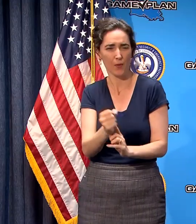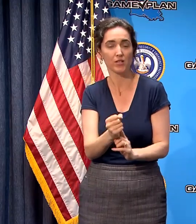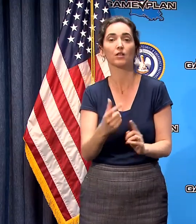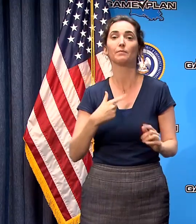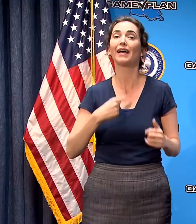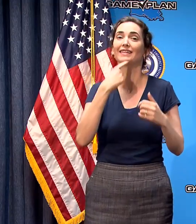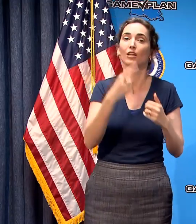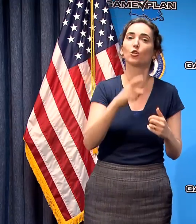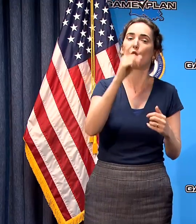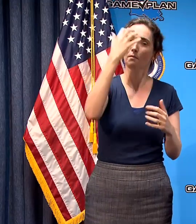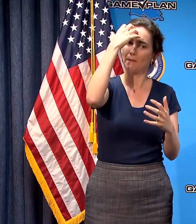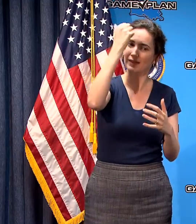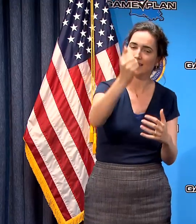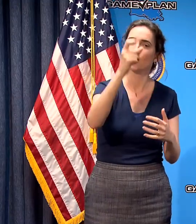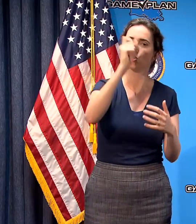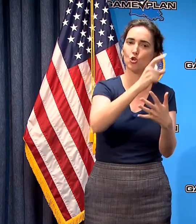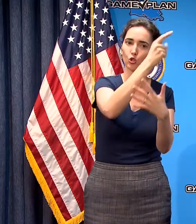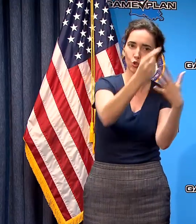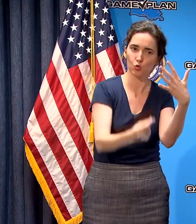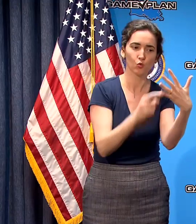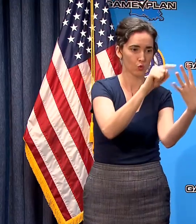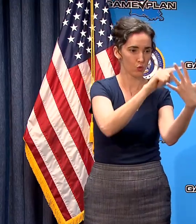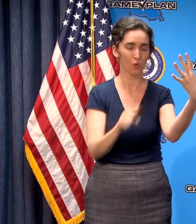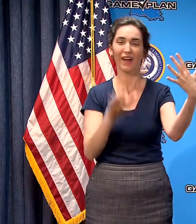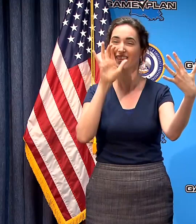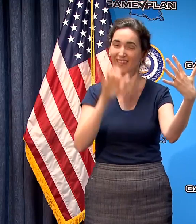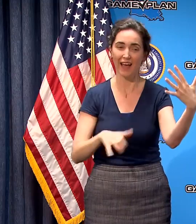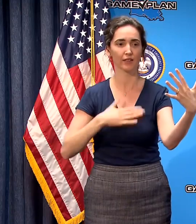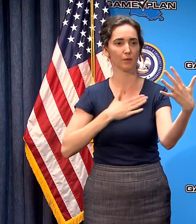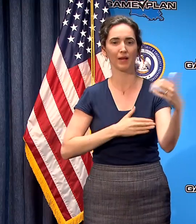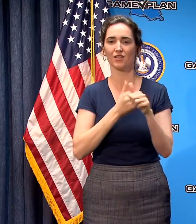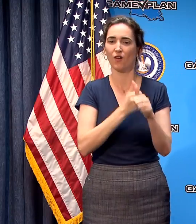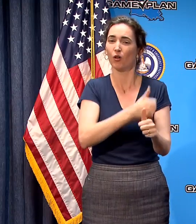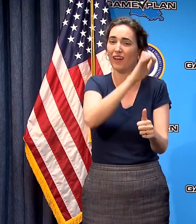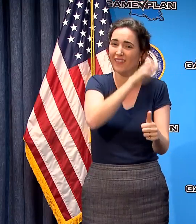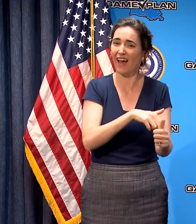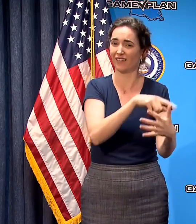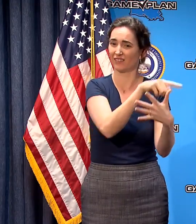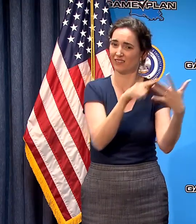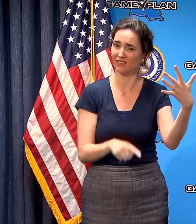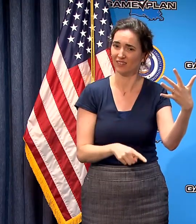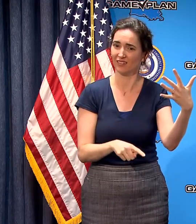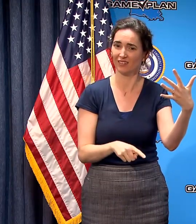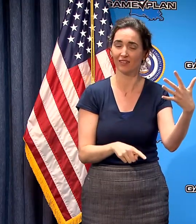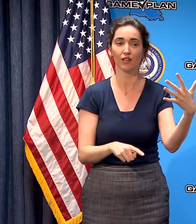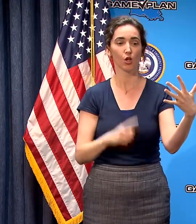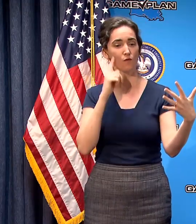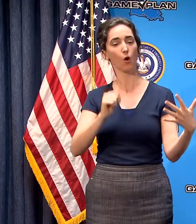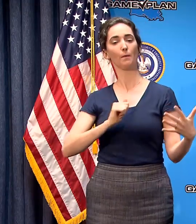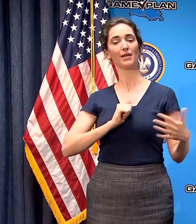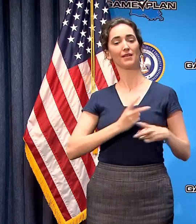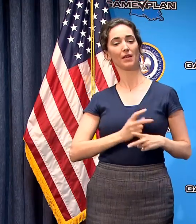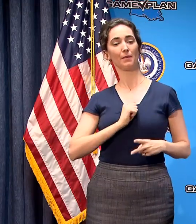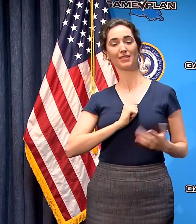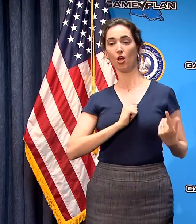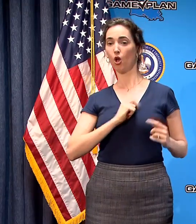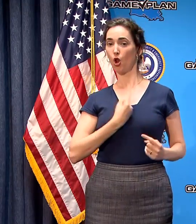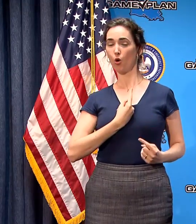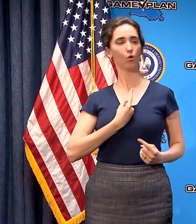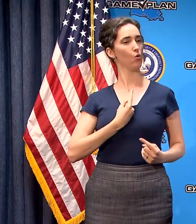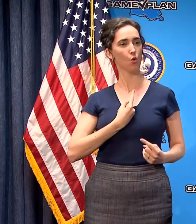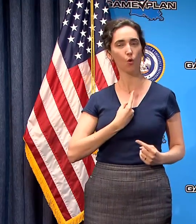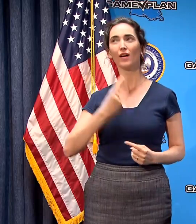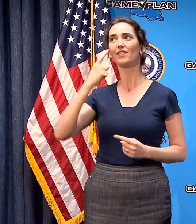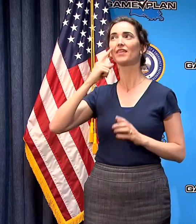you what it is rational for you to do in this situation and I'm asking that you do that and don't just do it for yourself do it